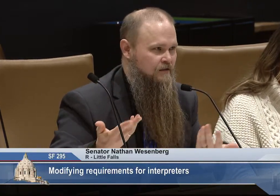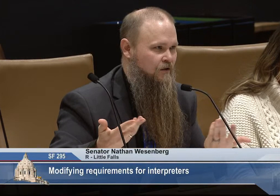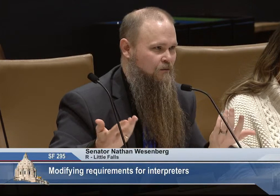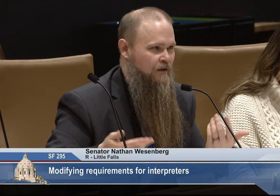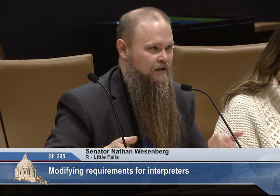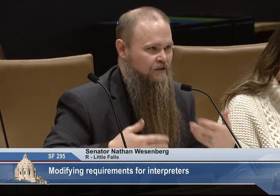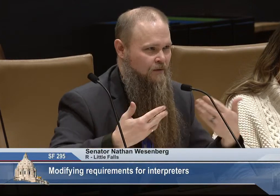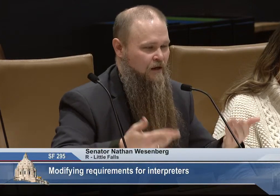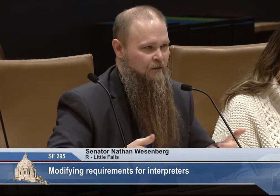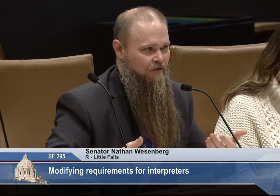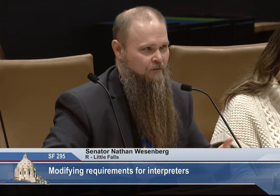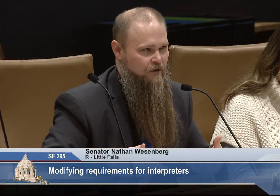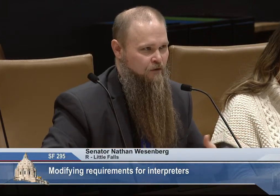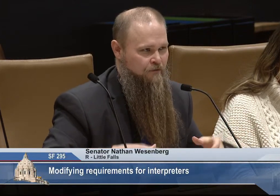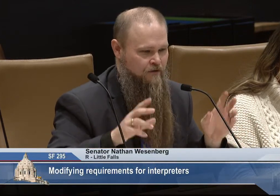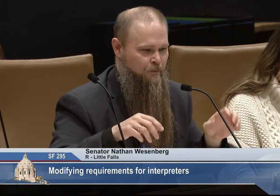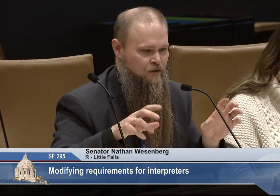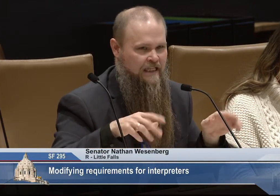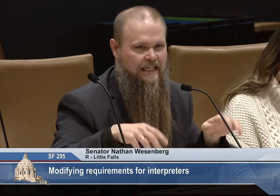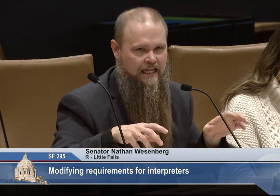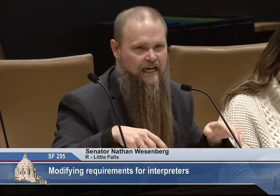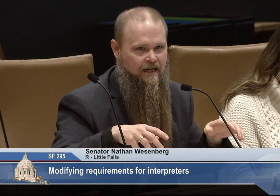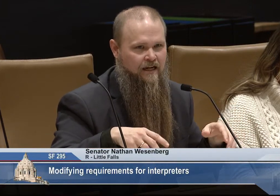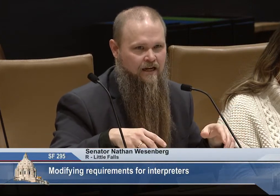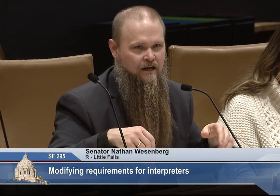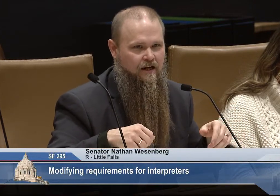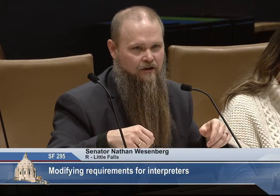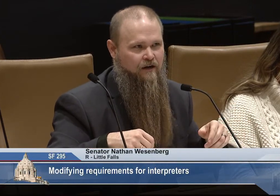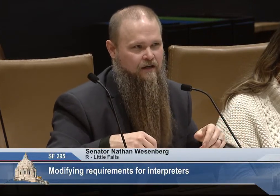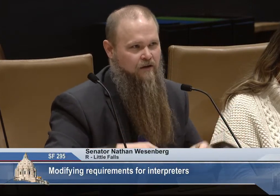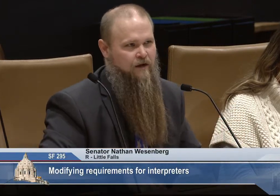So, that's where I'm coming from. You know, if there's a person like that. Right, exactly. Right, okay.